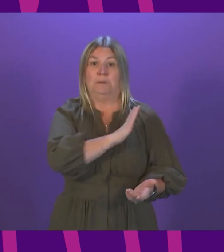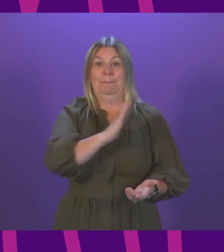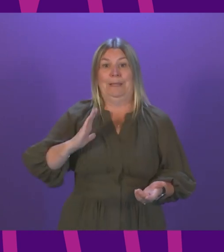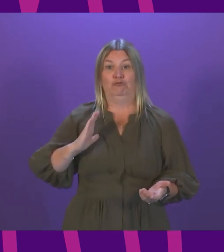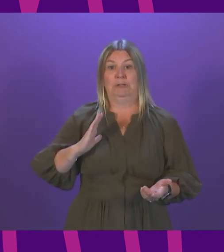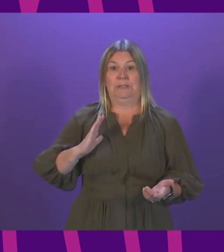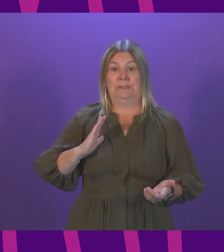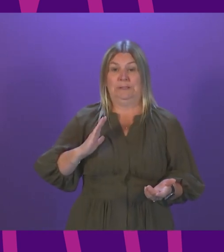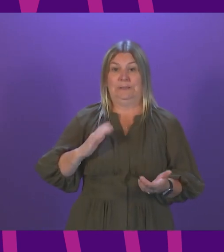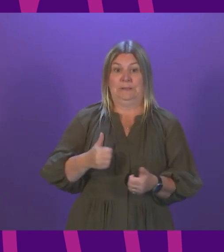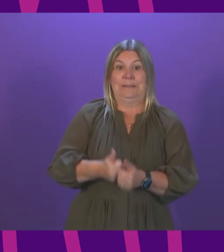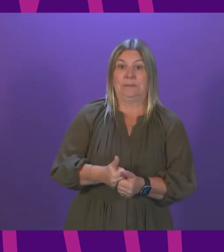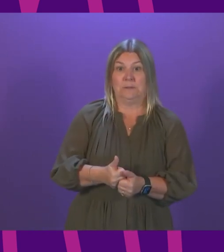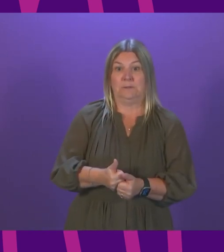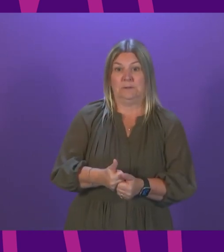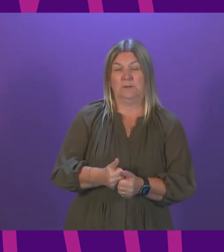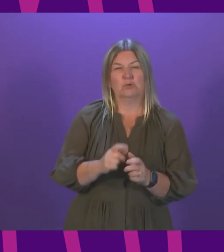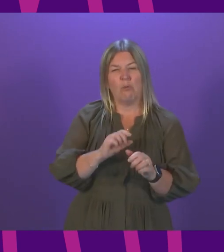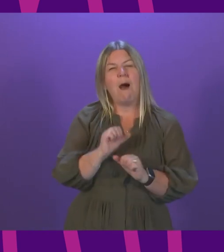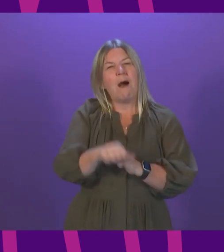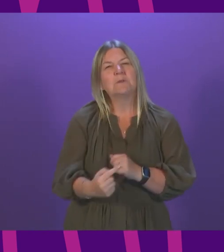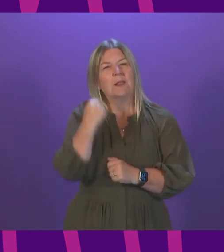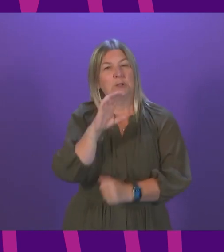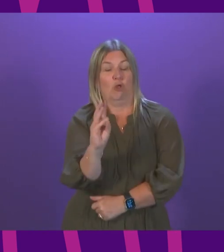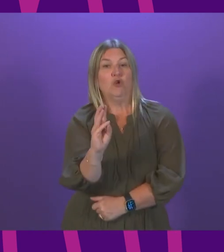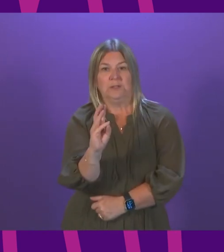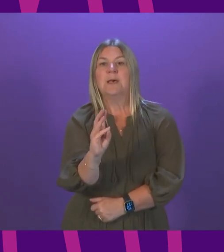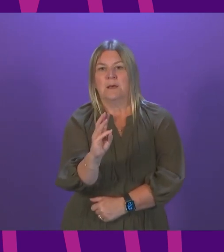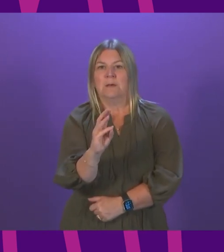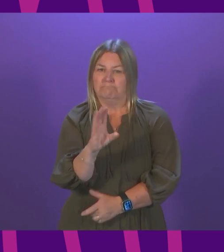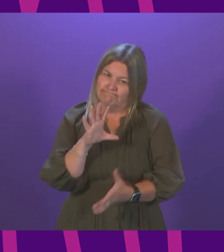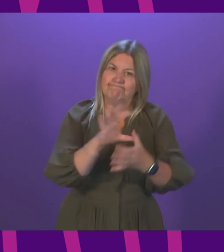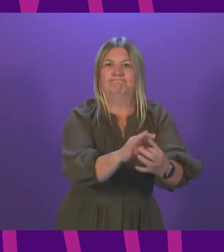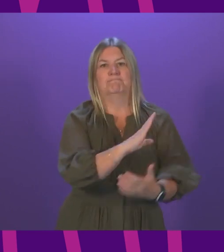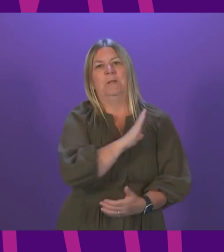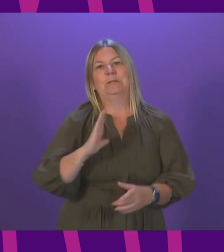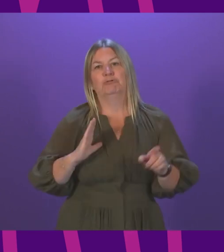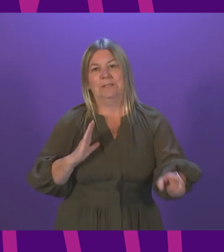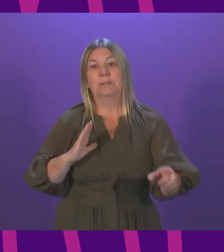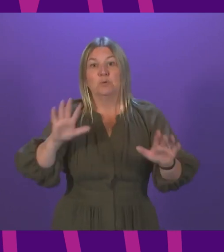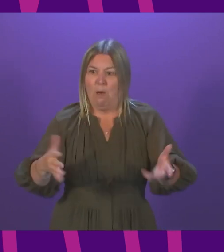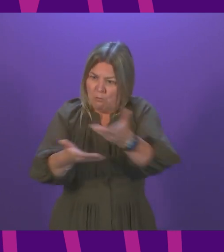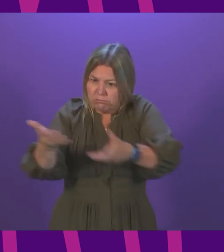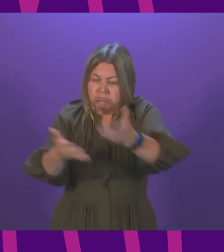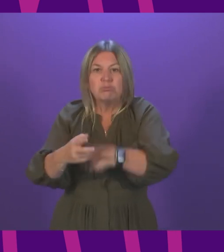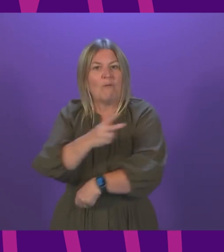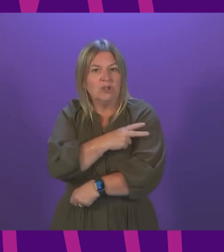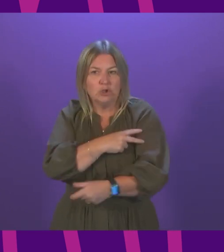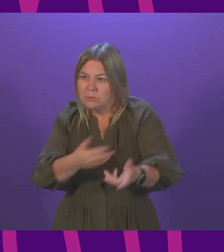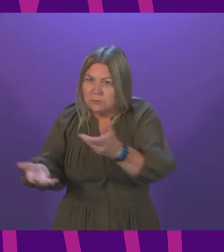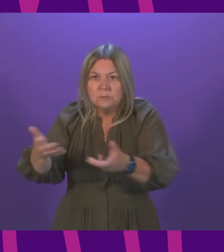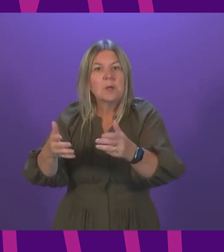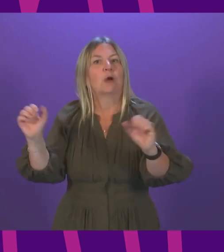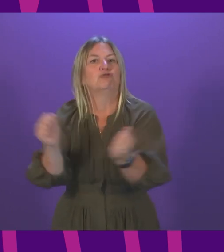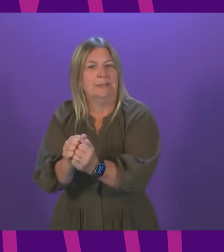after First Minister's questions last Thursday. Officials have been working since then to finalise the package of support that the military will